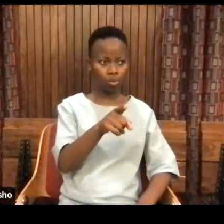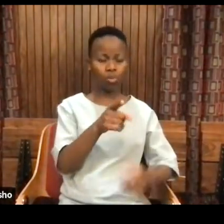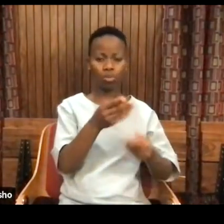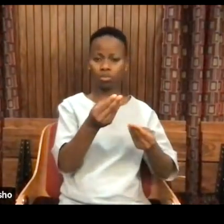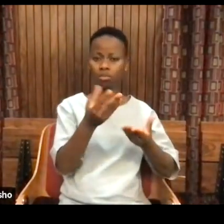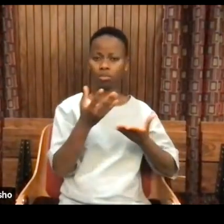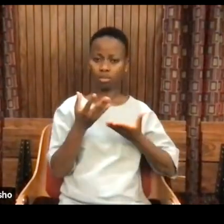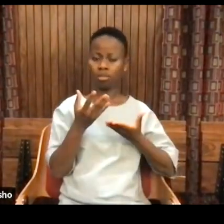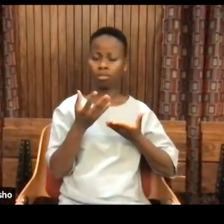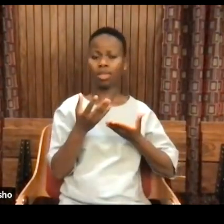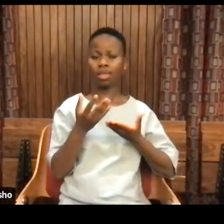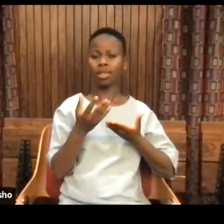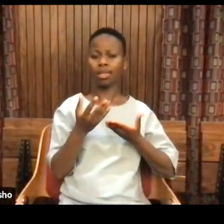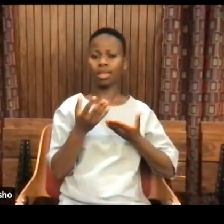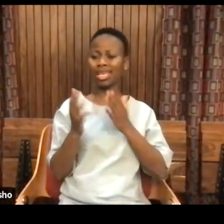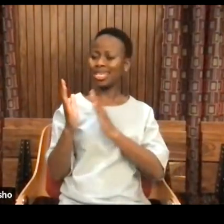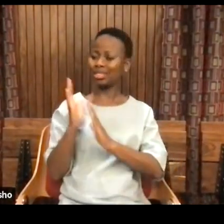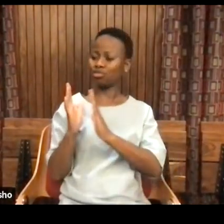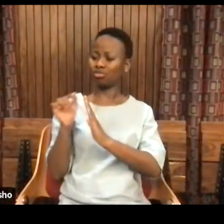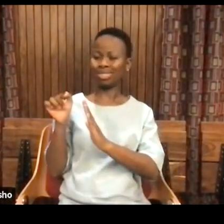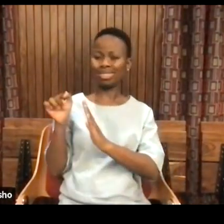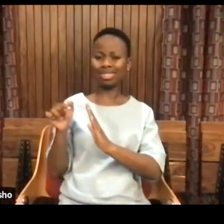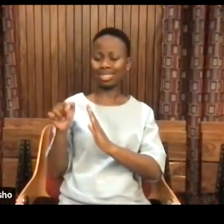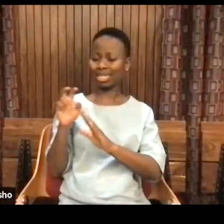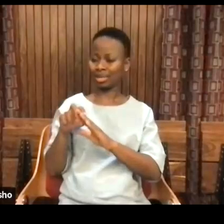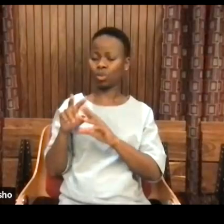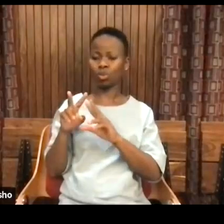the very theoretical notion of a history.